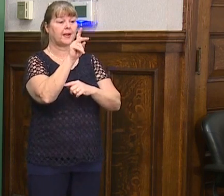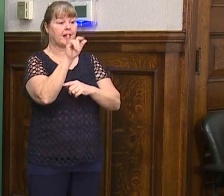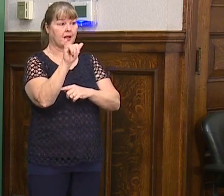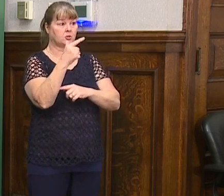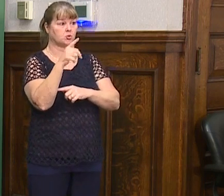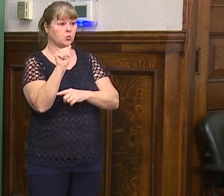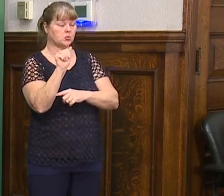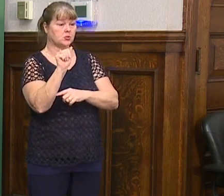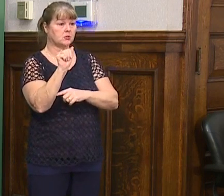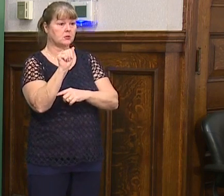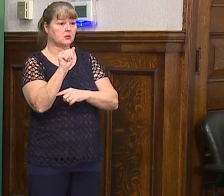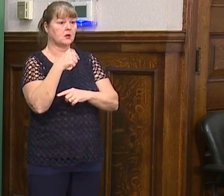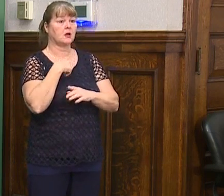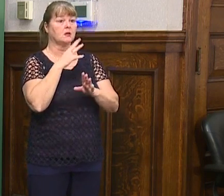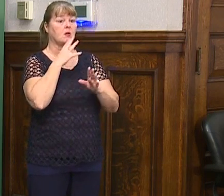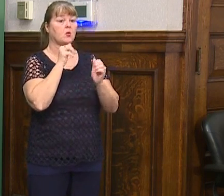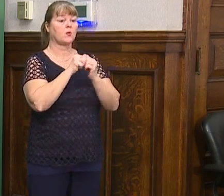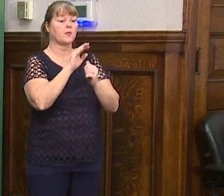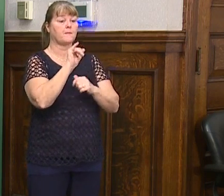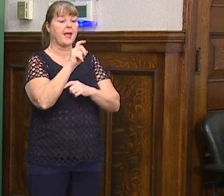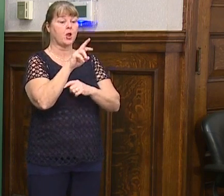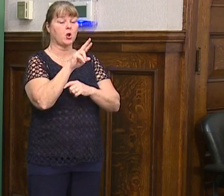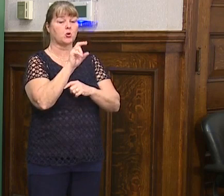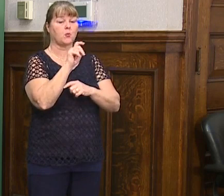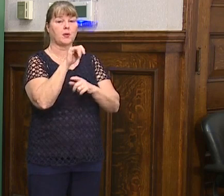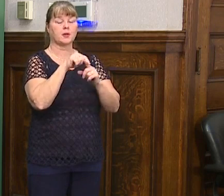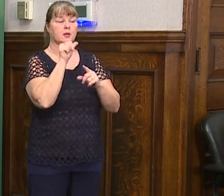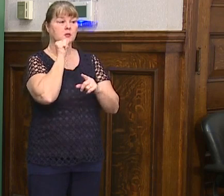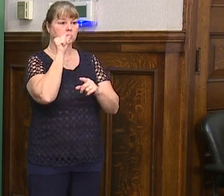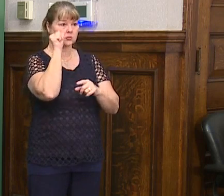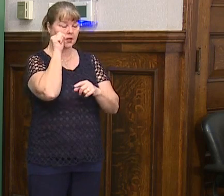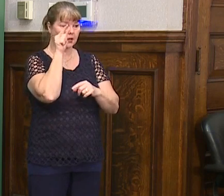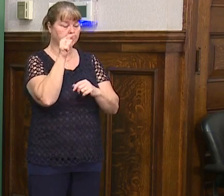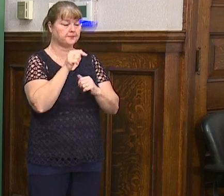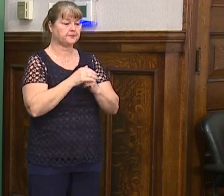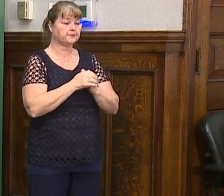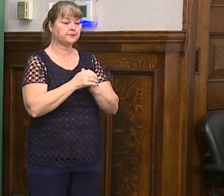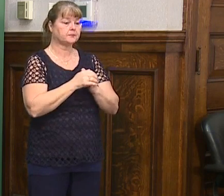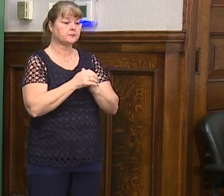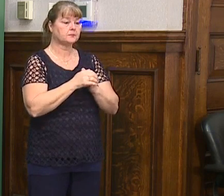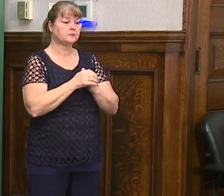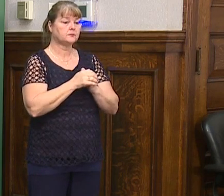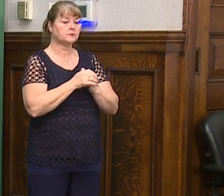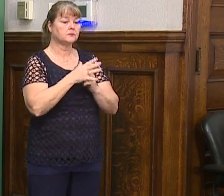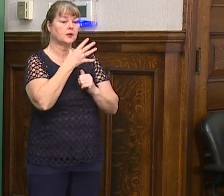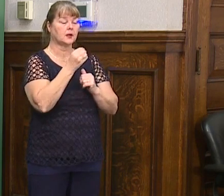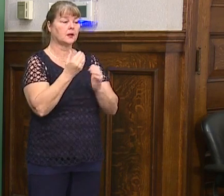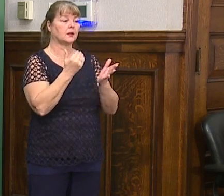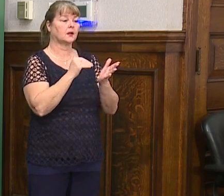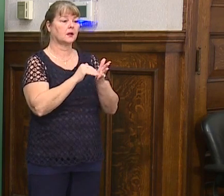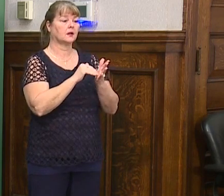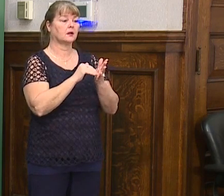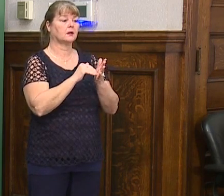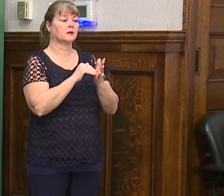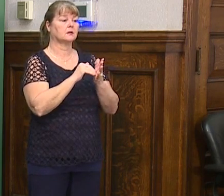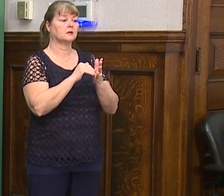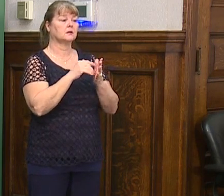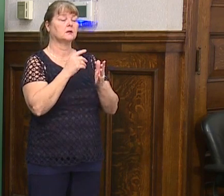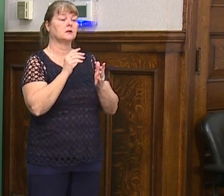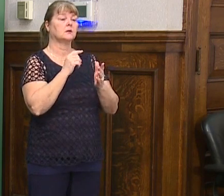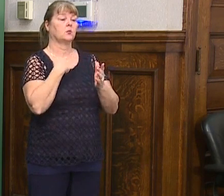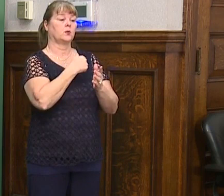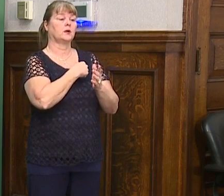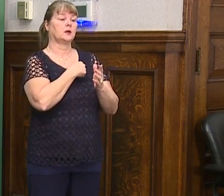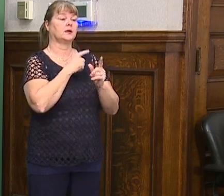Georgia. I spoke to Mayor Dora yesterday. Um, and again, to extend our support to